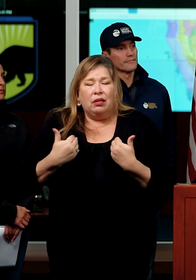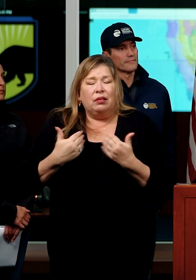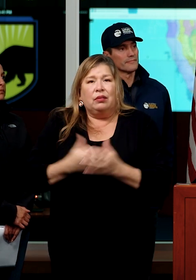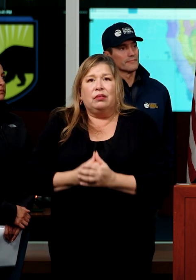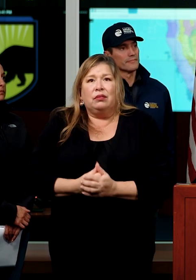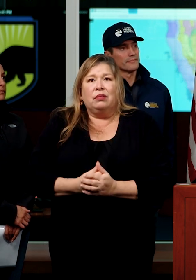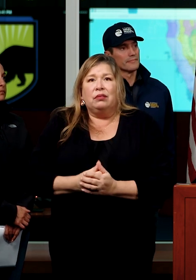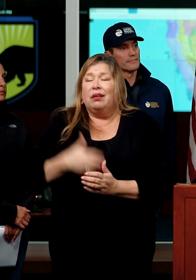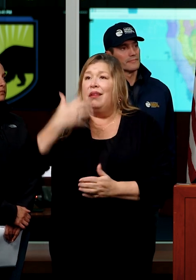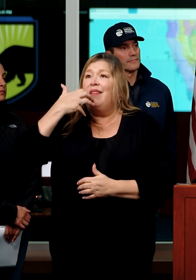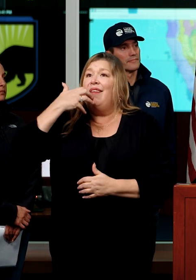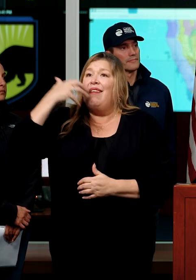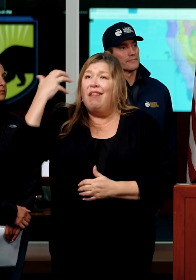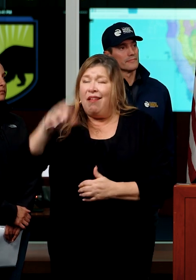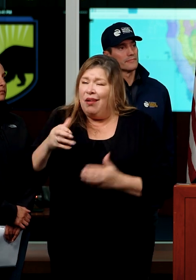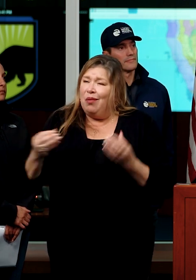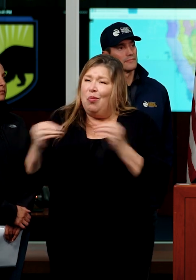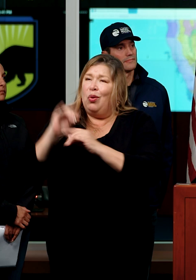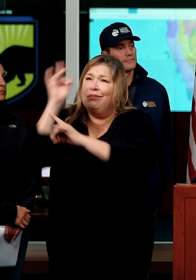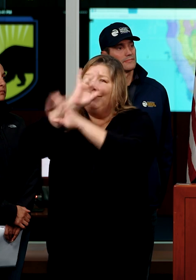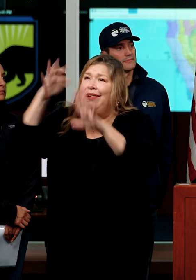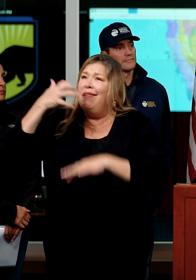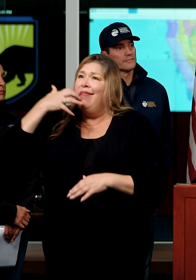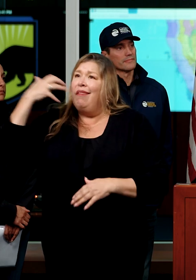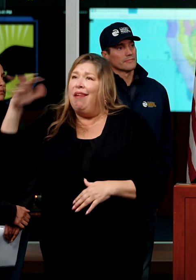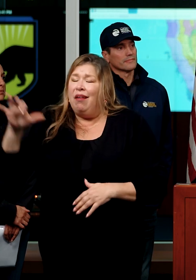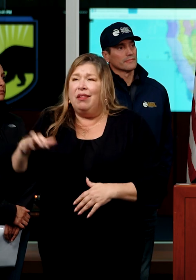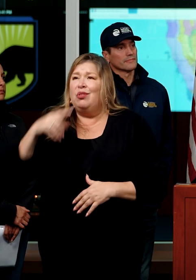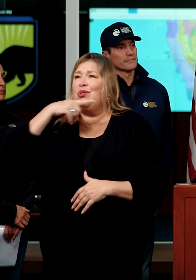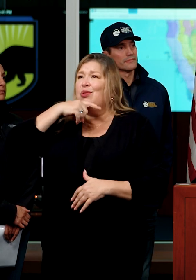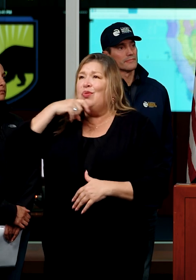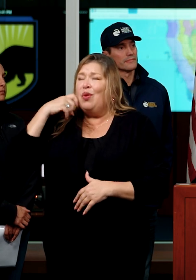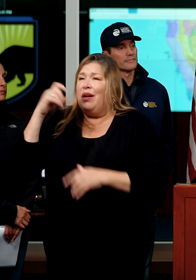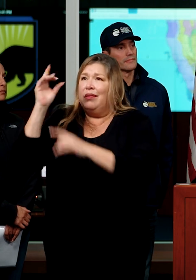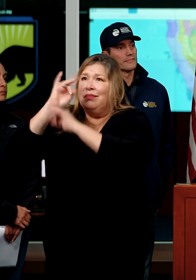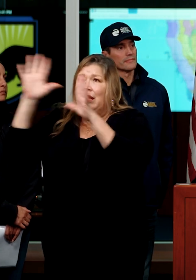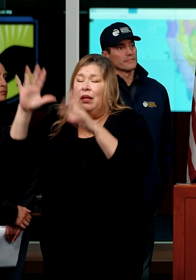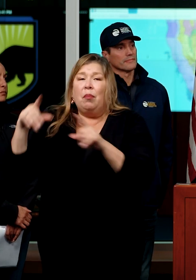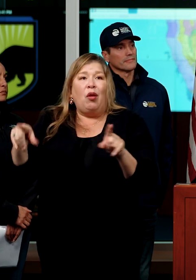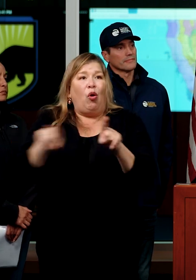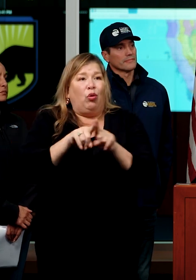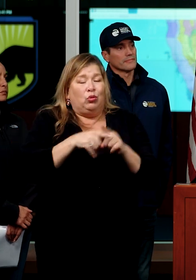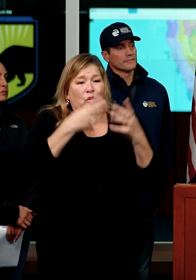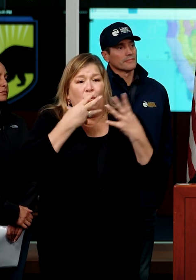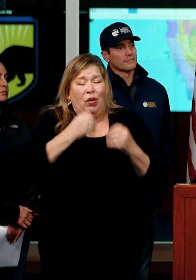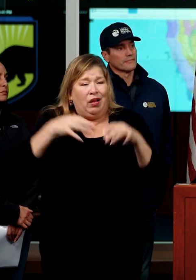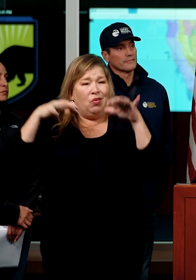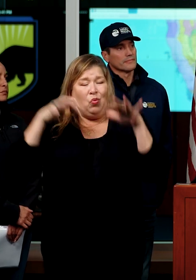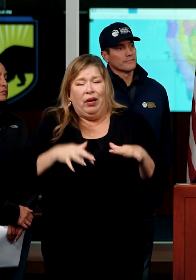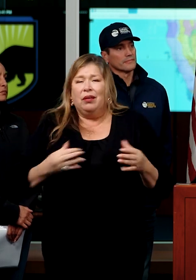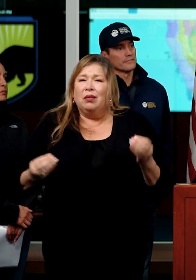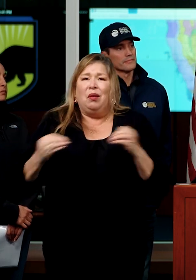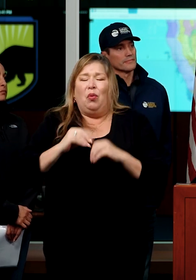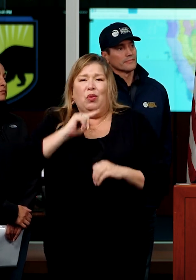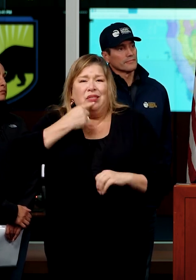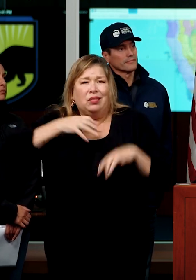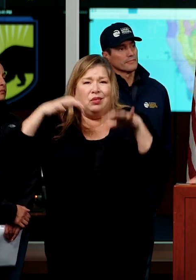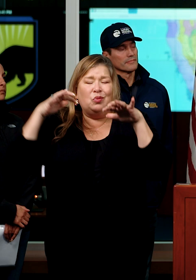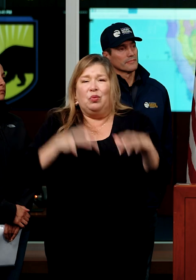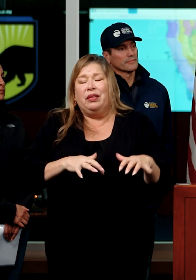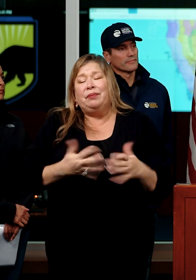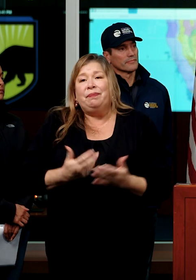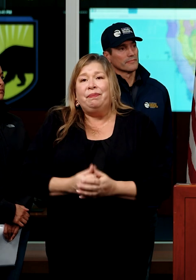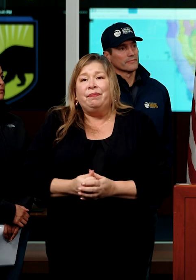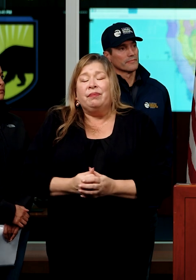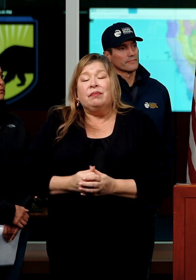times, hots getting a lot hotter, dry is getting a lot drier, but the wets getting a lot wetter as well. And as a consequence